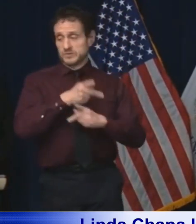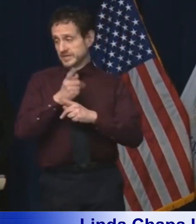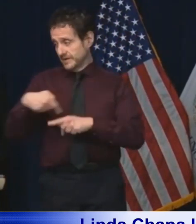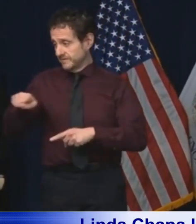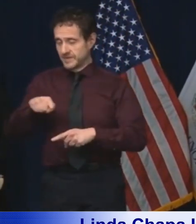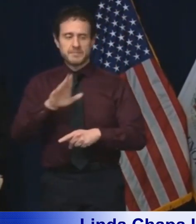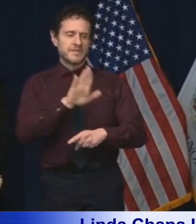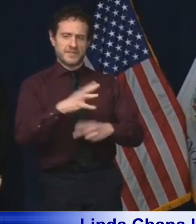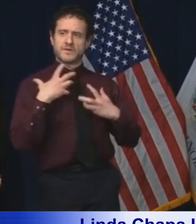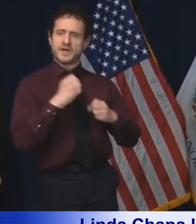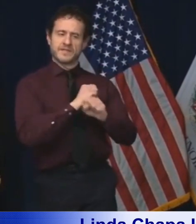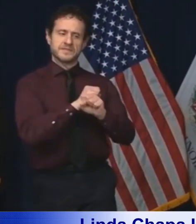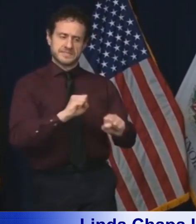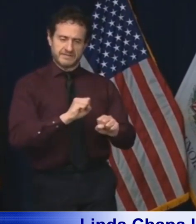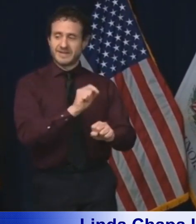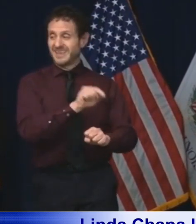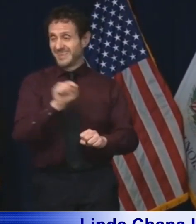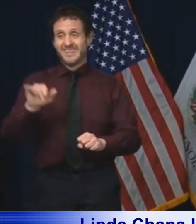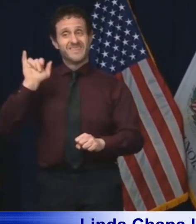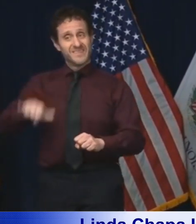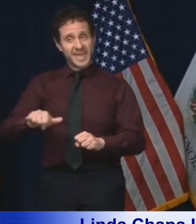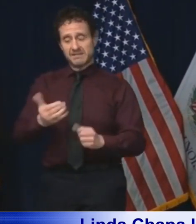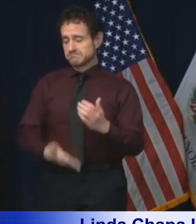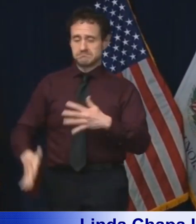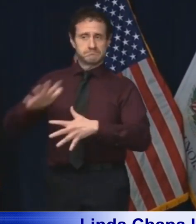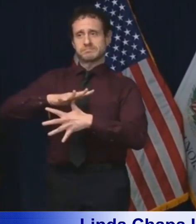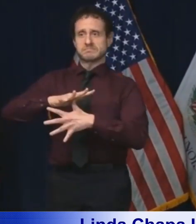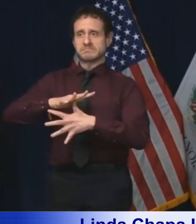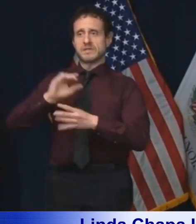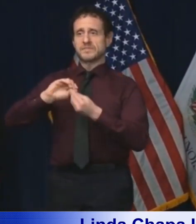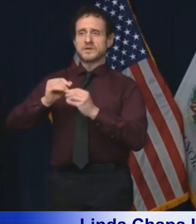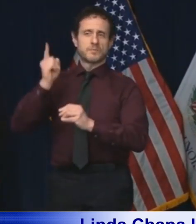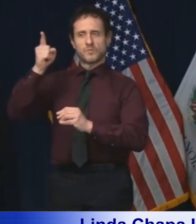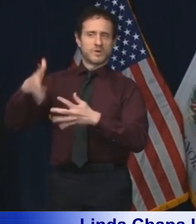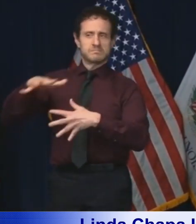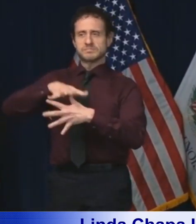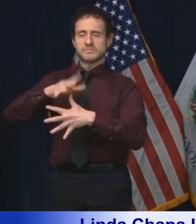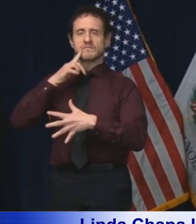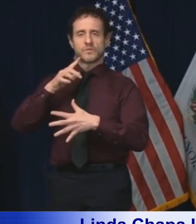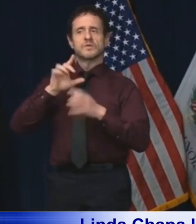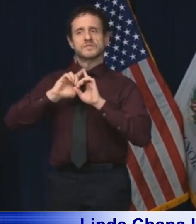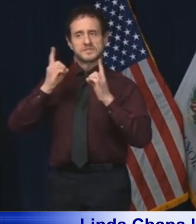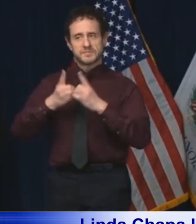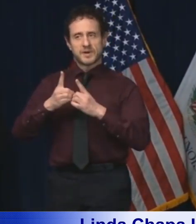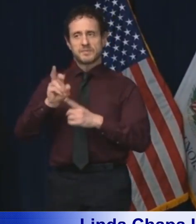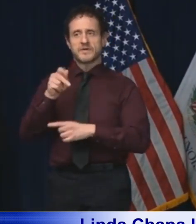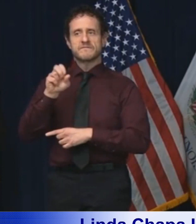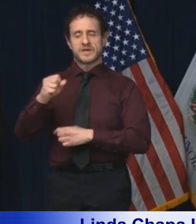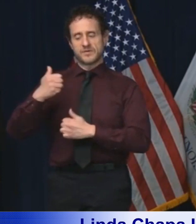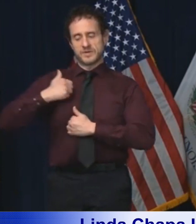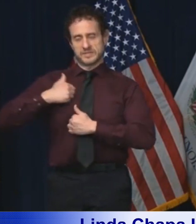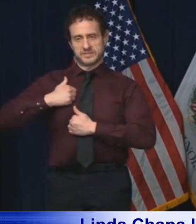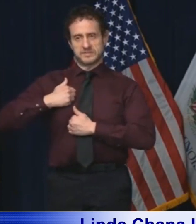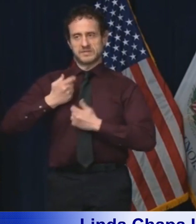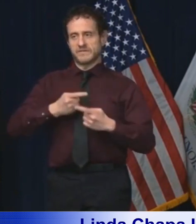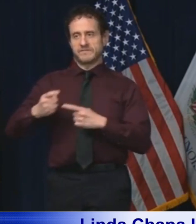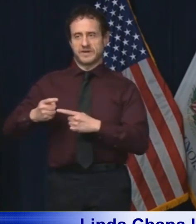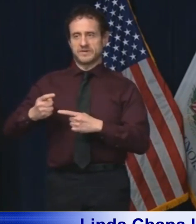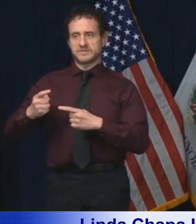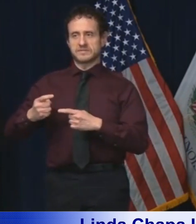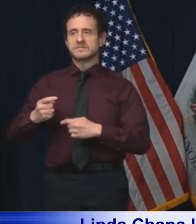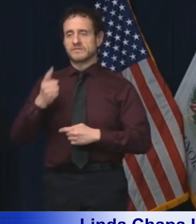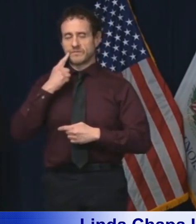is and always will be the top priority of the Department of Veterans Affairs under this administration.